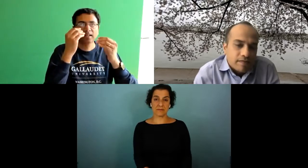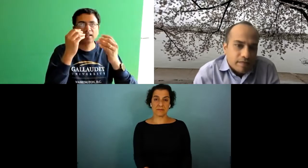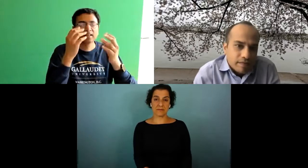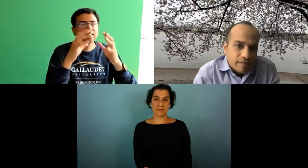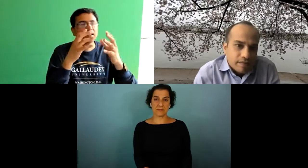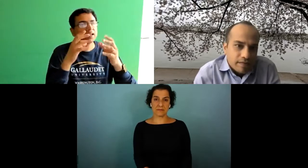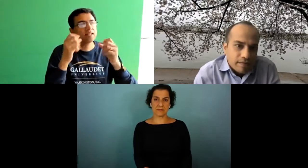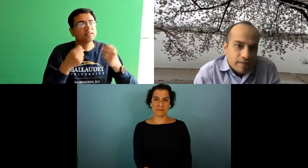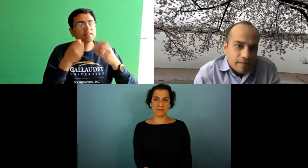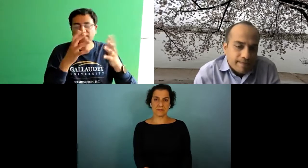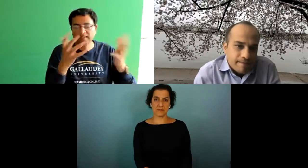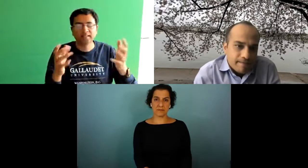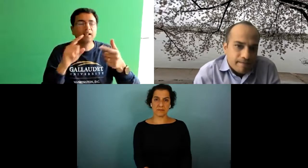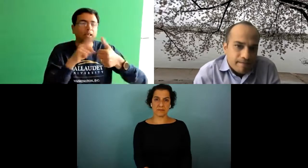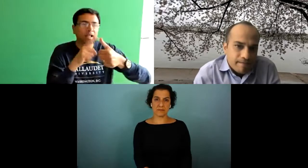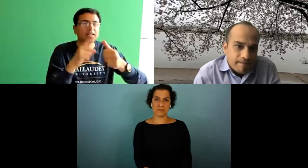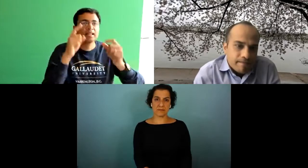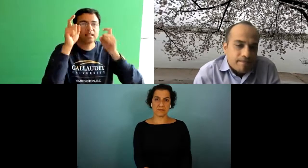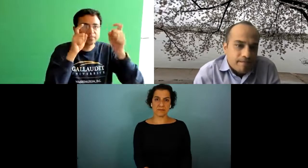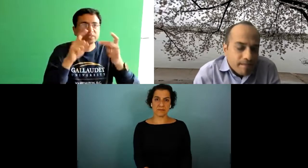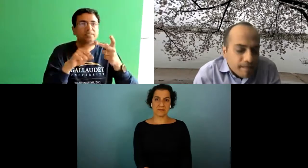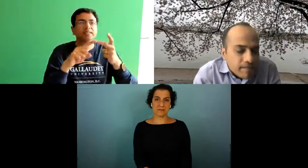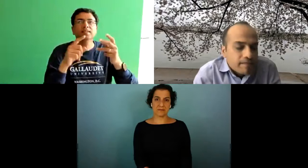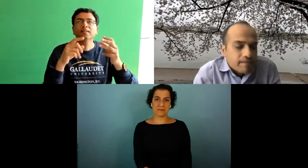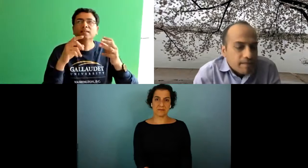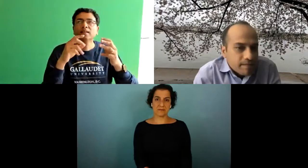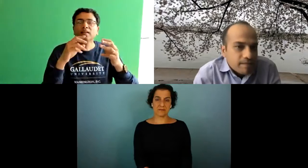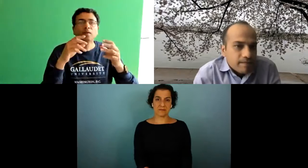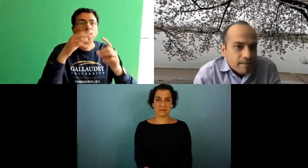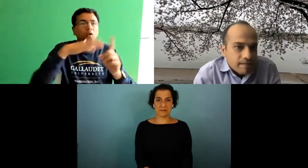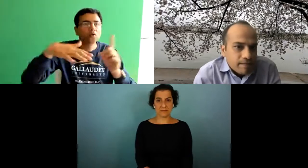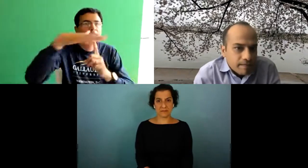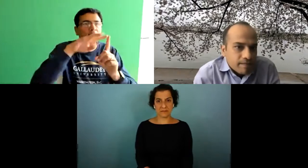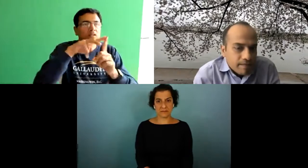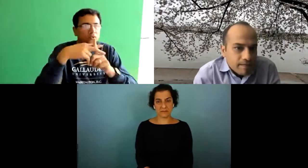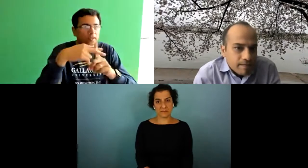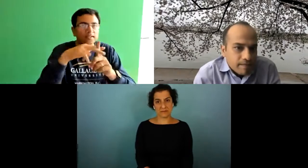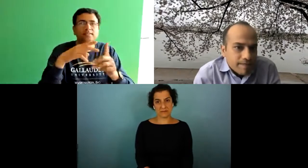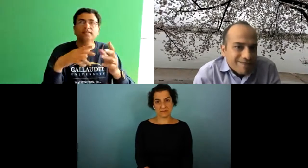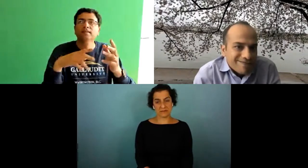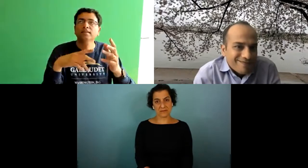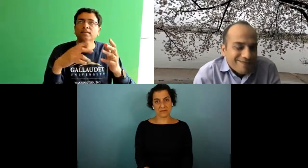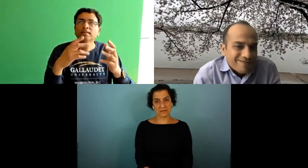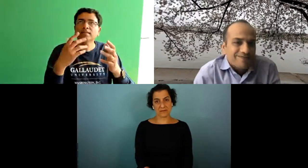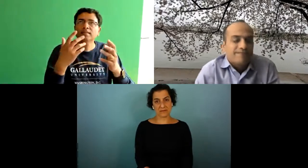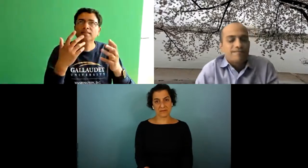at sort of the the gestalt of things like overall you know the facial expression yes